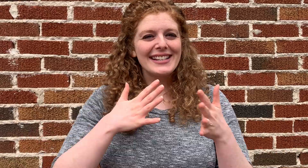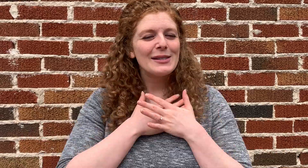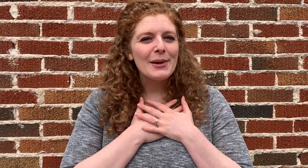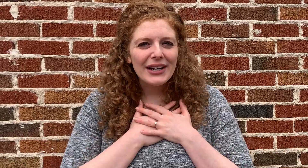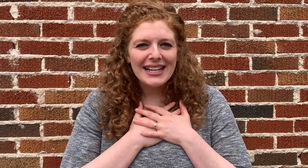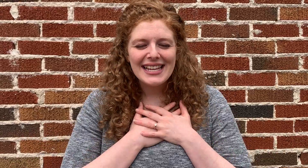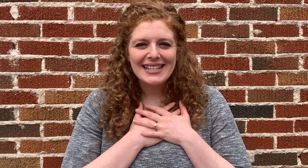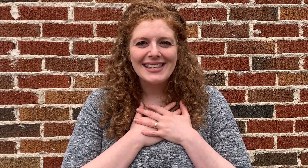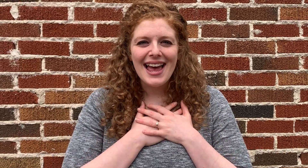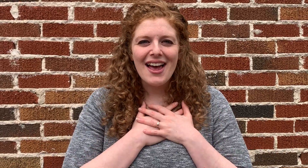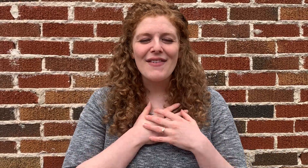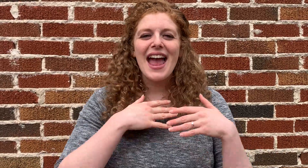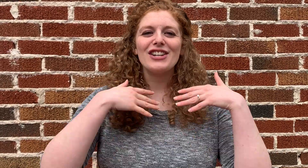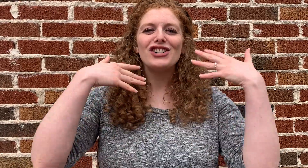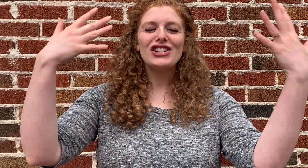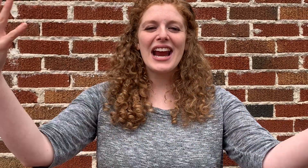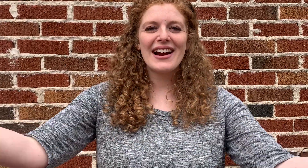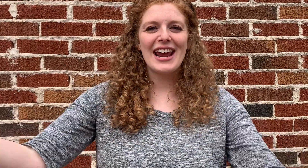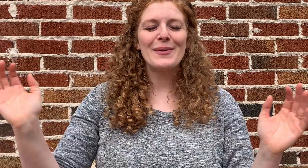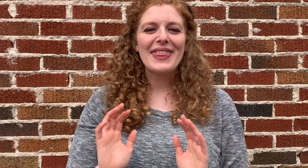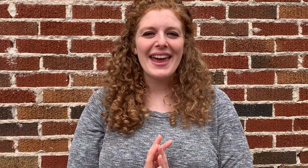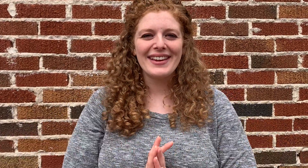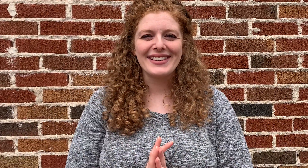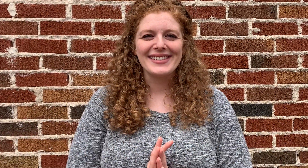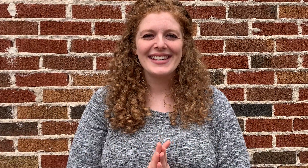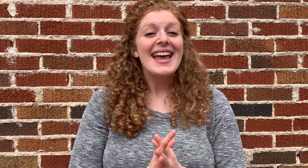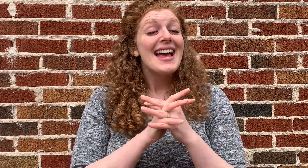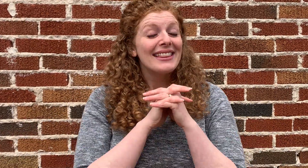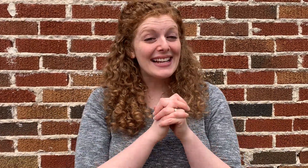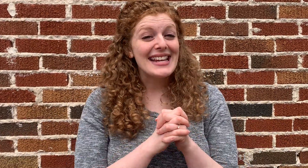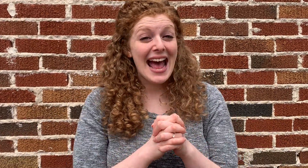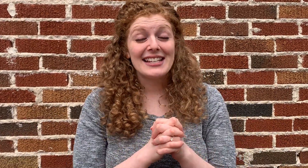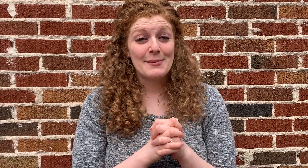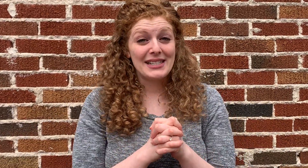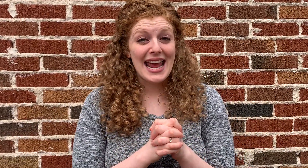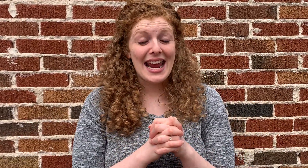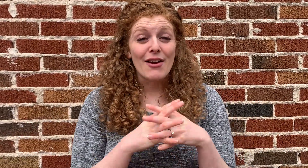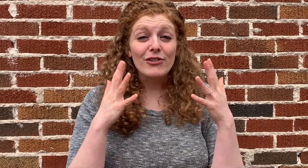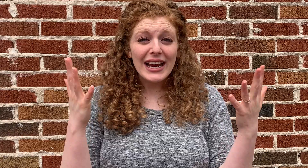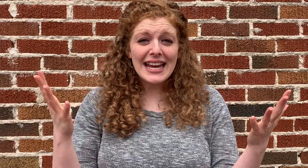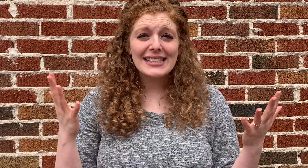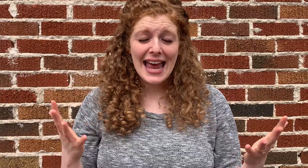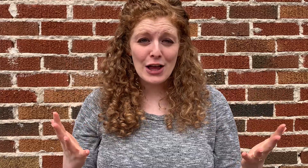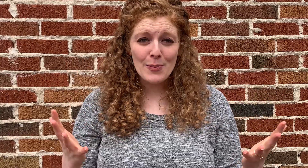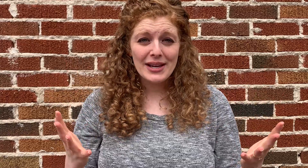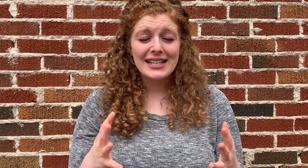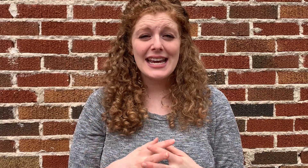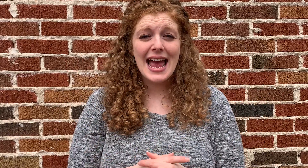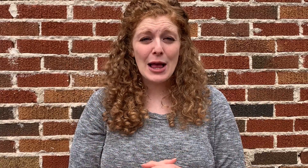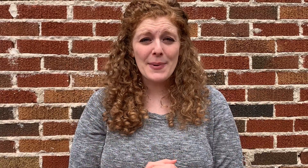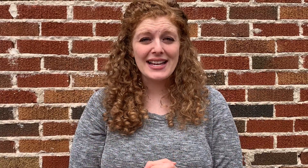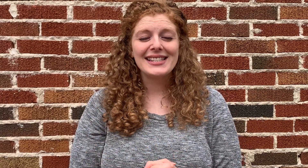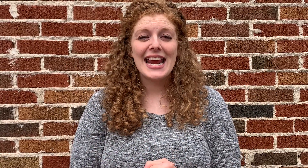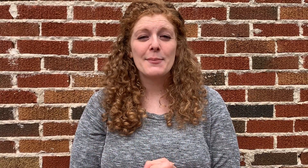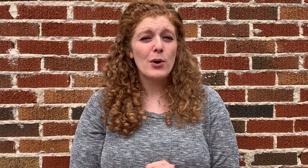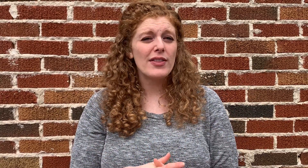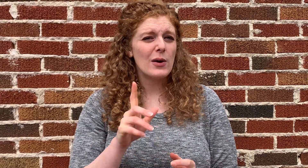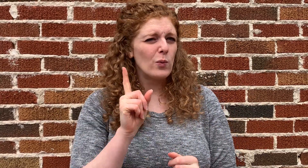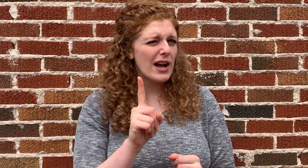experience His love and share it with others. Let's ask Him today for His help to help us take more than one